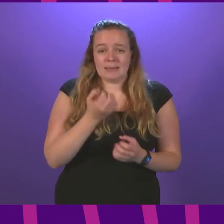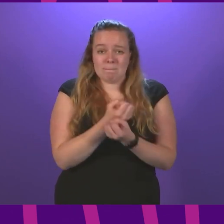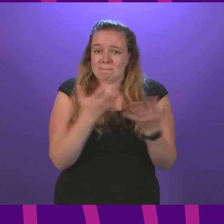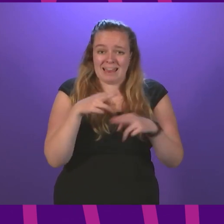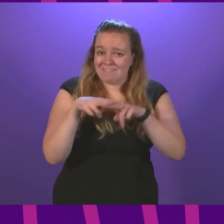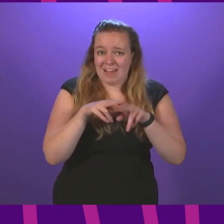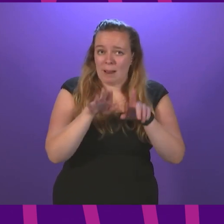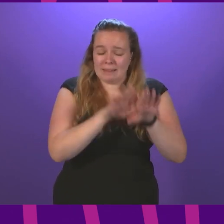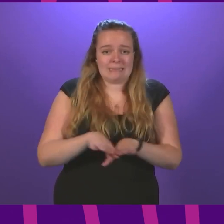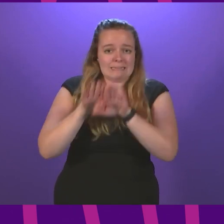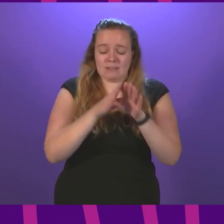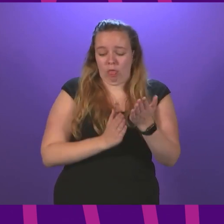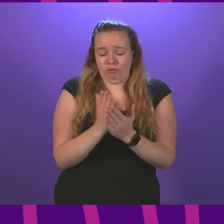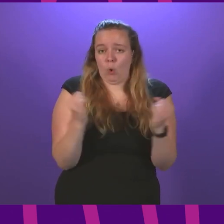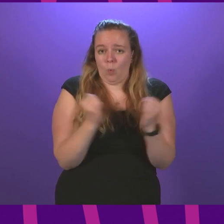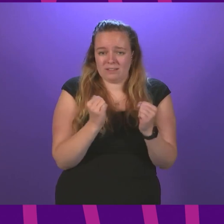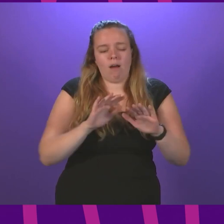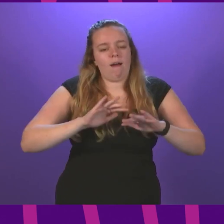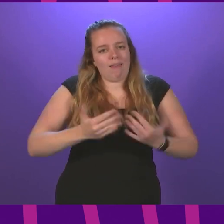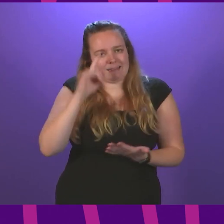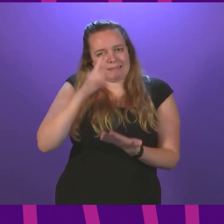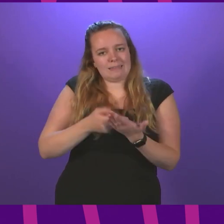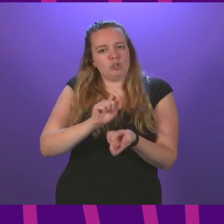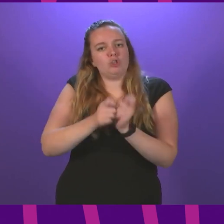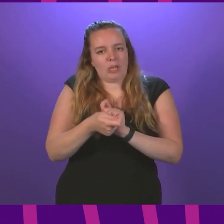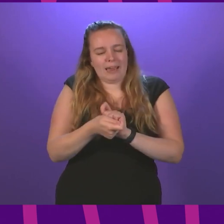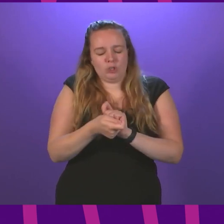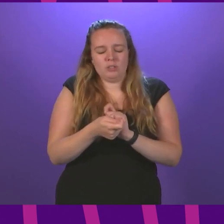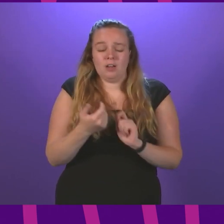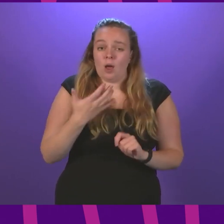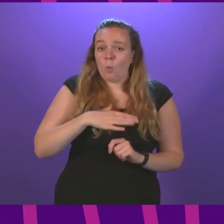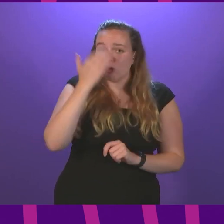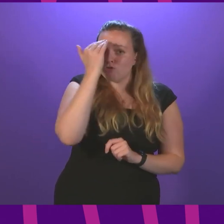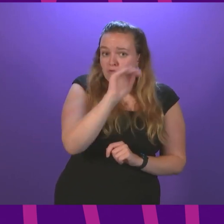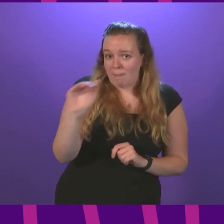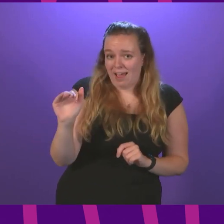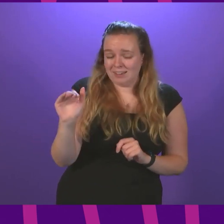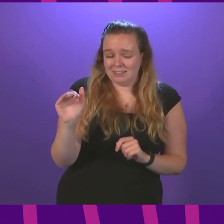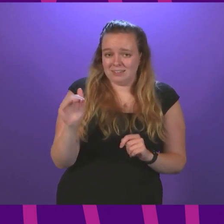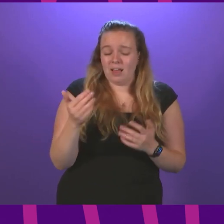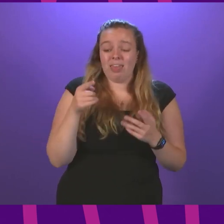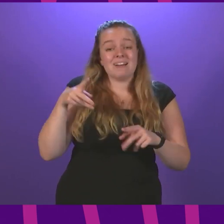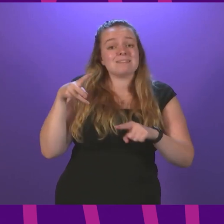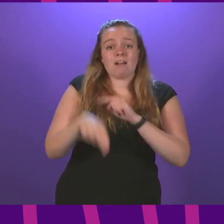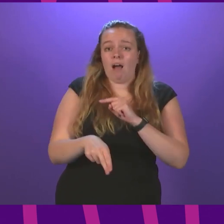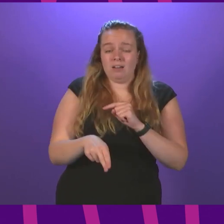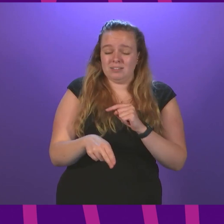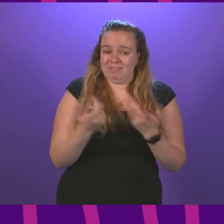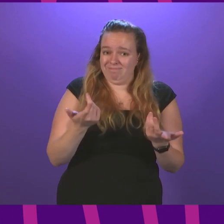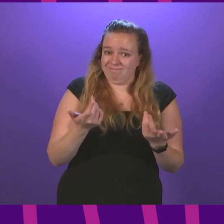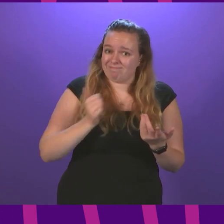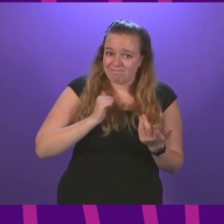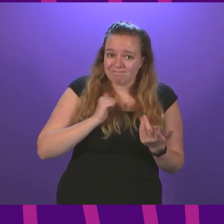families this winter unless this decision is reversed. I want to remind everyone at this juncture that this cut is not inevitable,